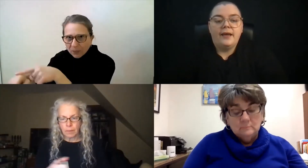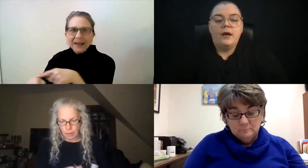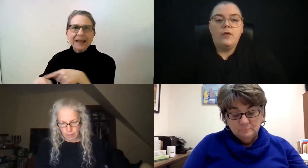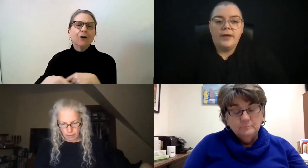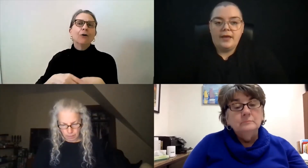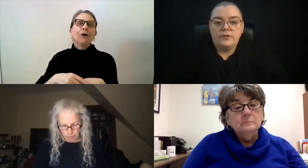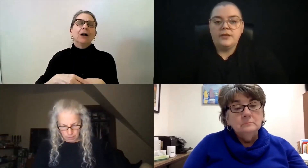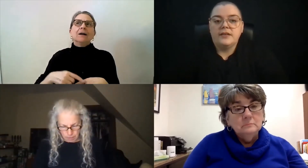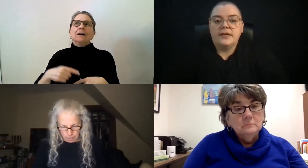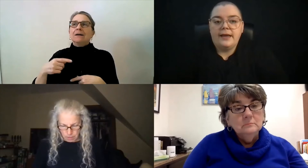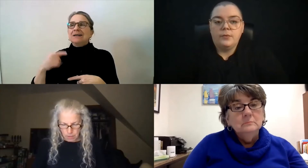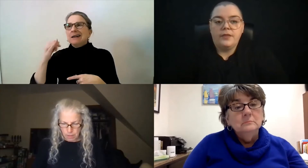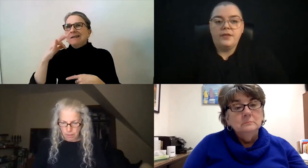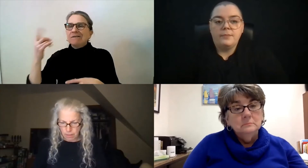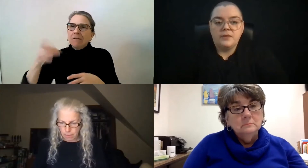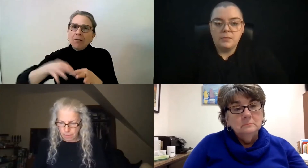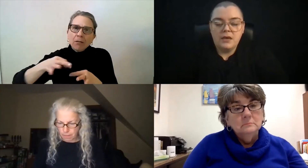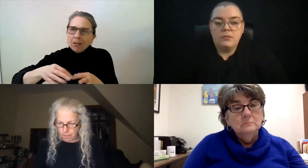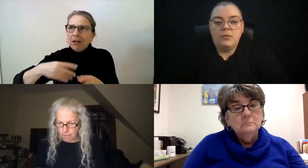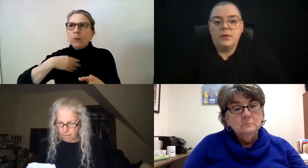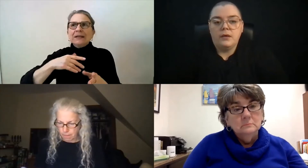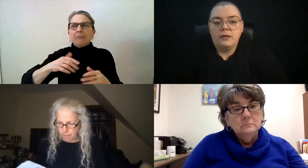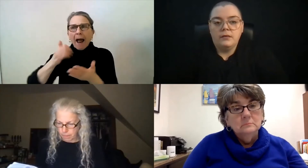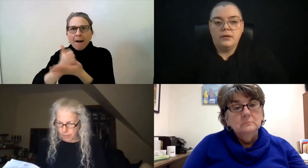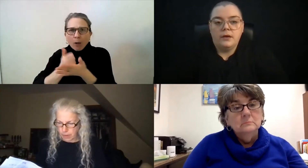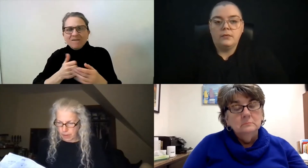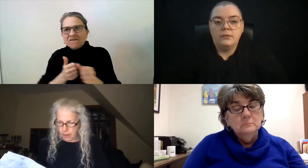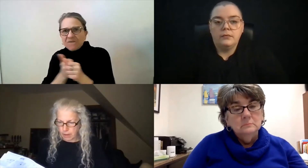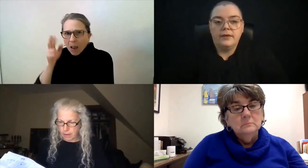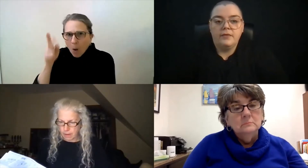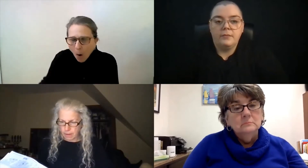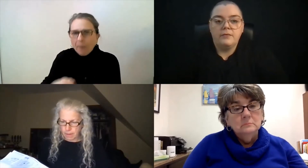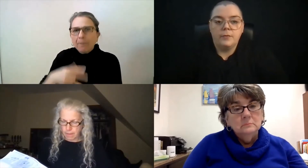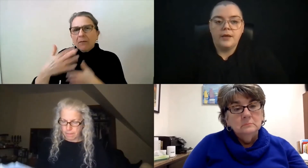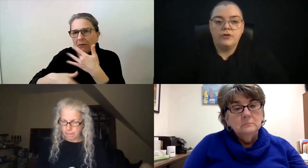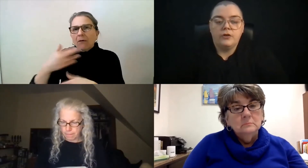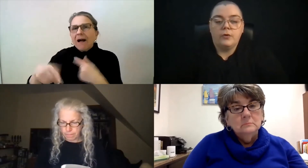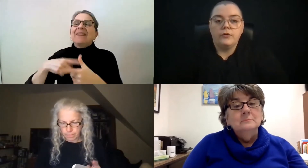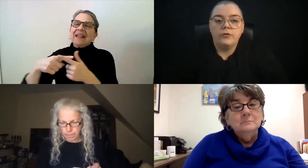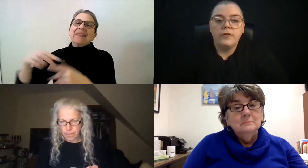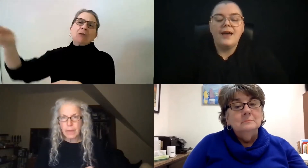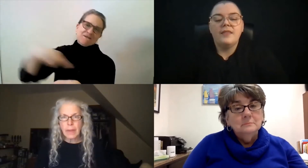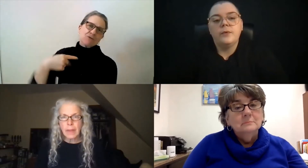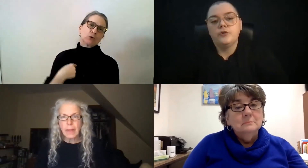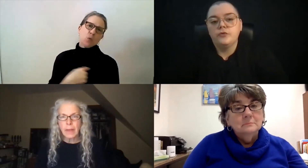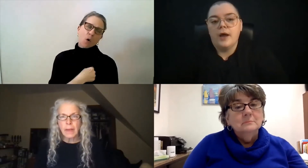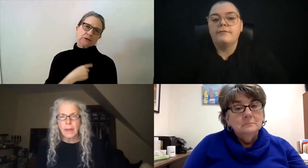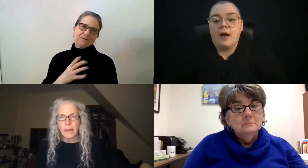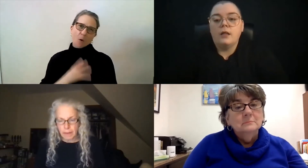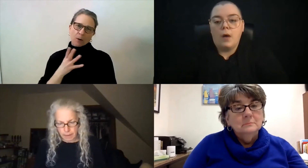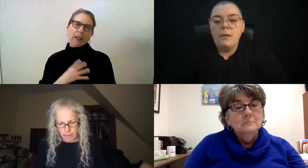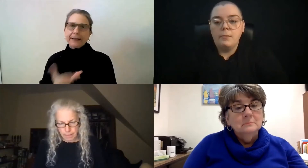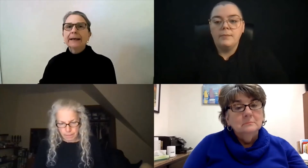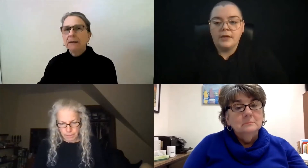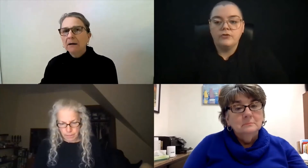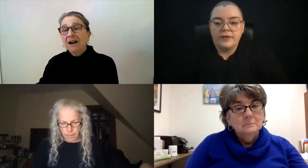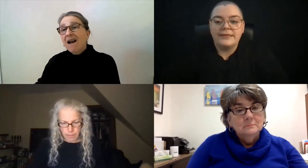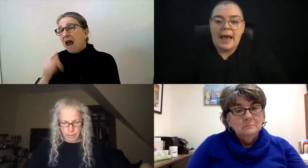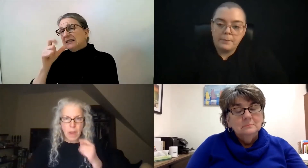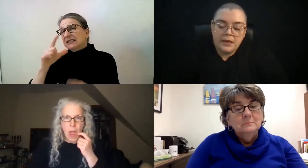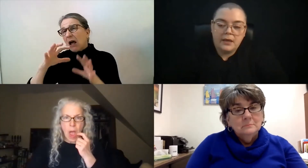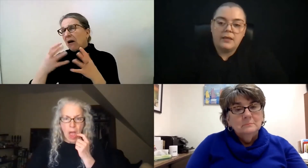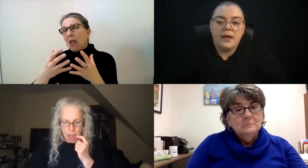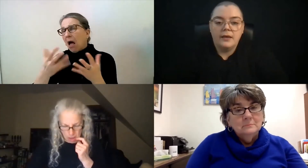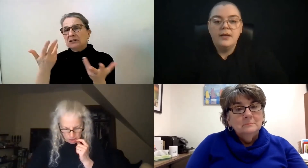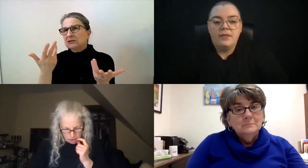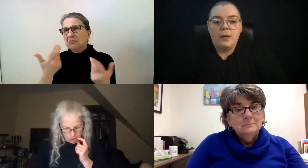say, okay, you need to connect with MCB, and we would, you know, give them the information in order to do that. And then we do try to follow up, make sure that